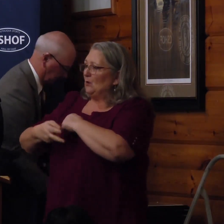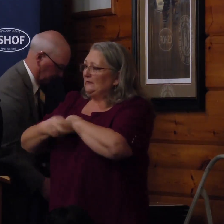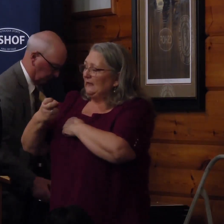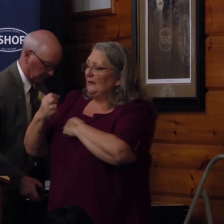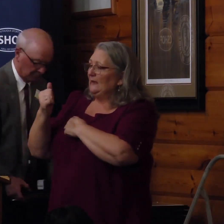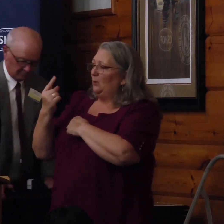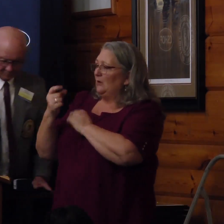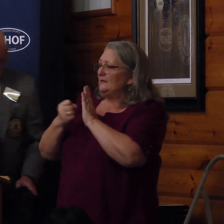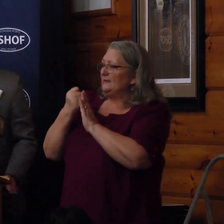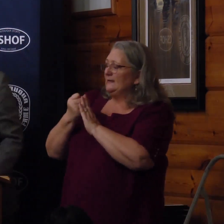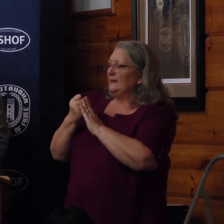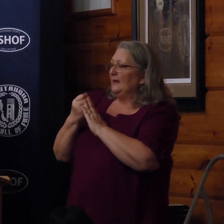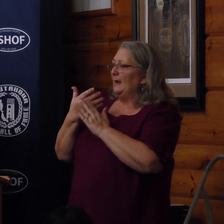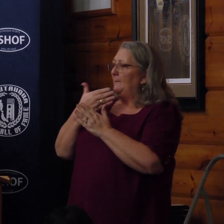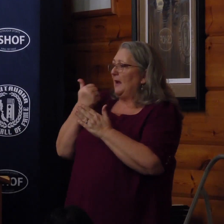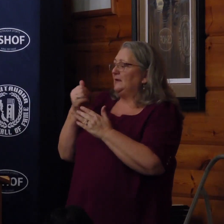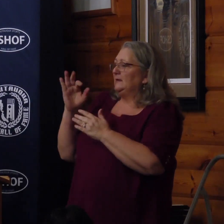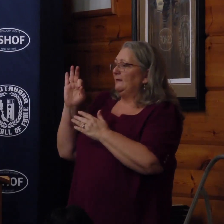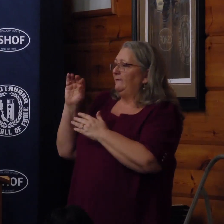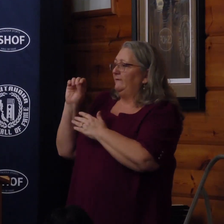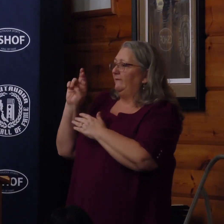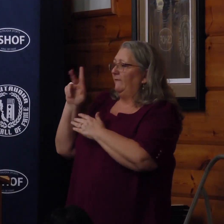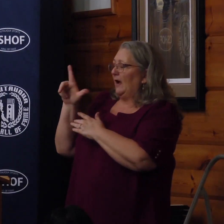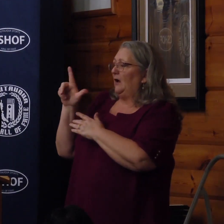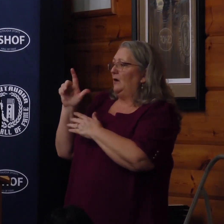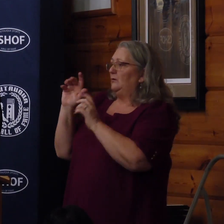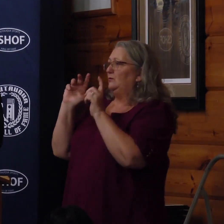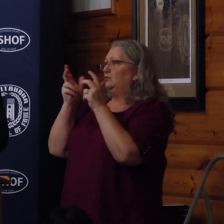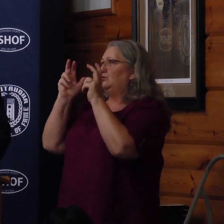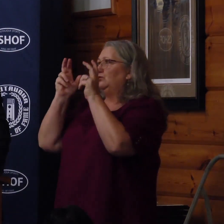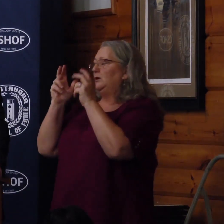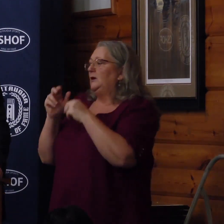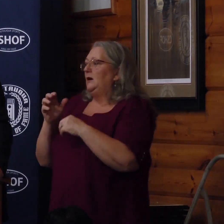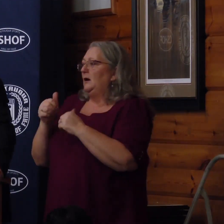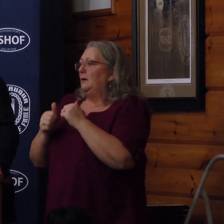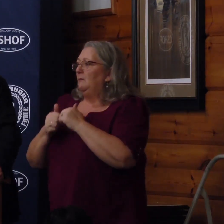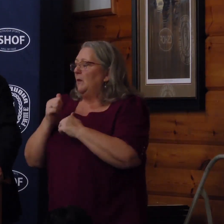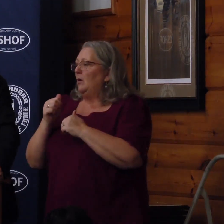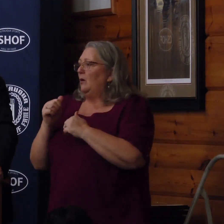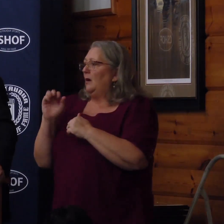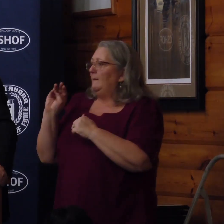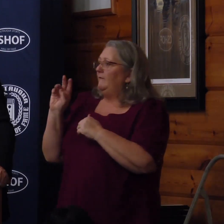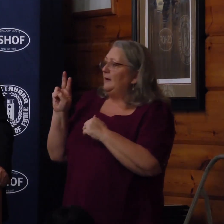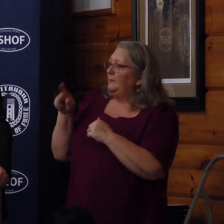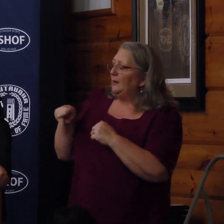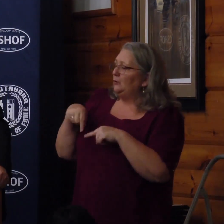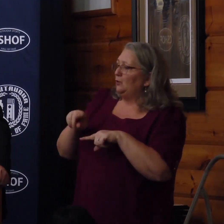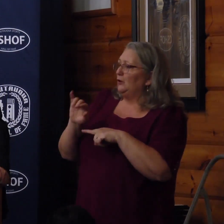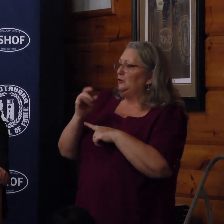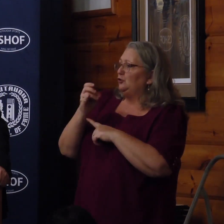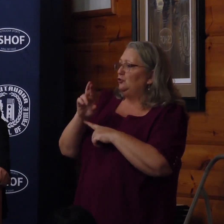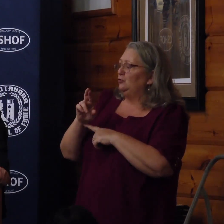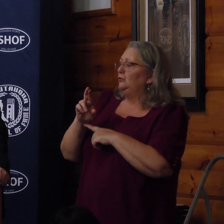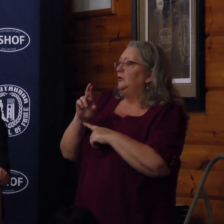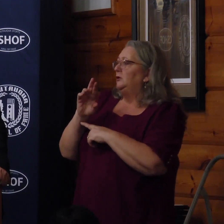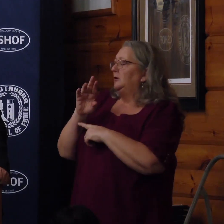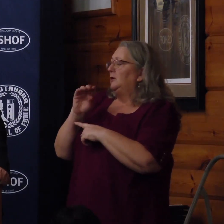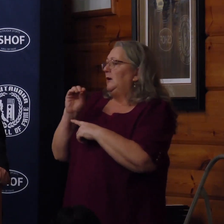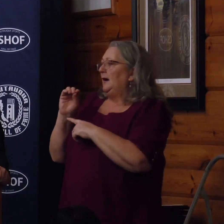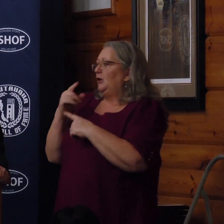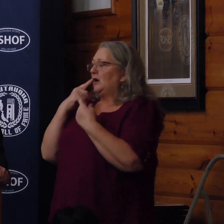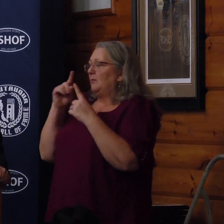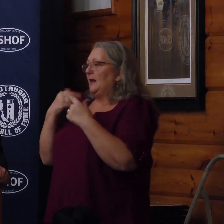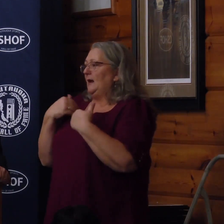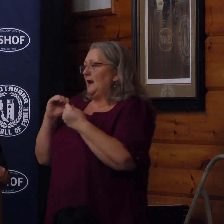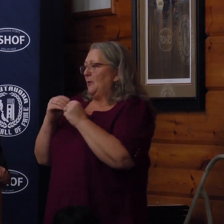the team's best foul shooter. She was also the team's most valuable player during her junior, and her accomplishments had her number